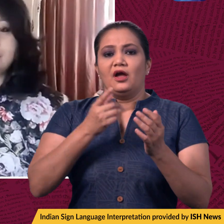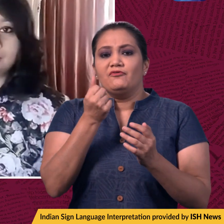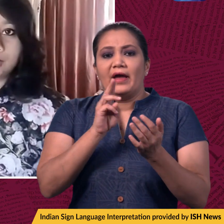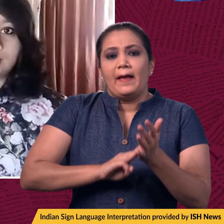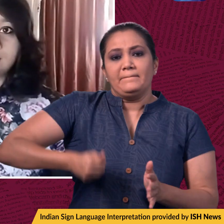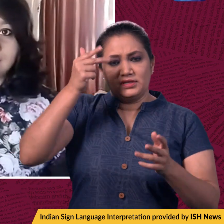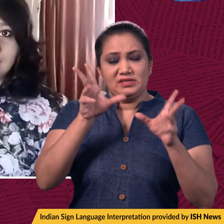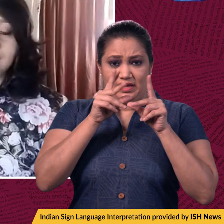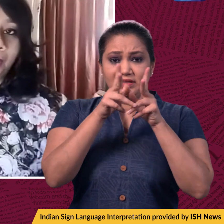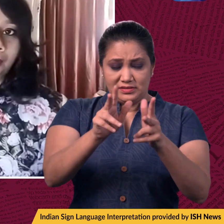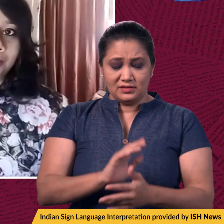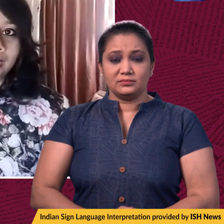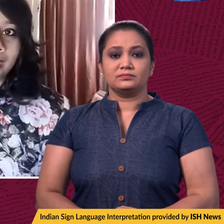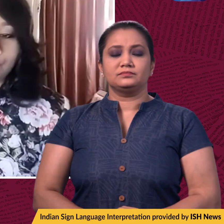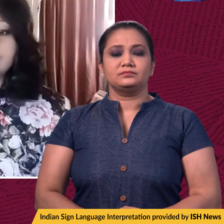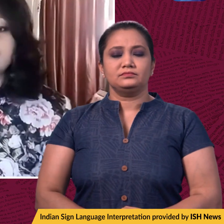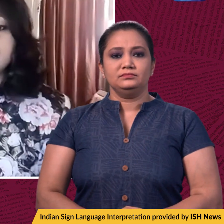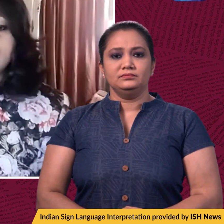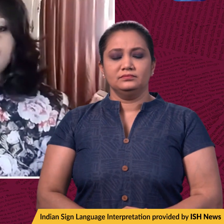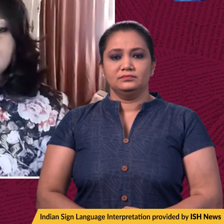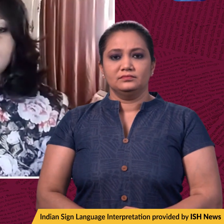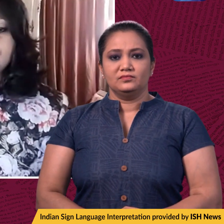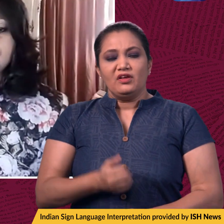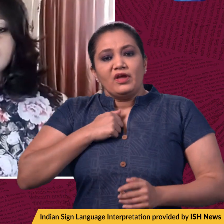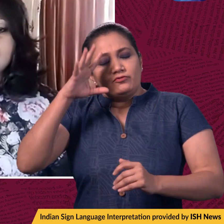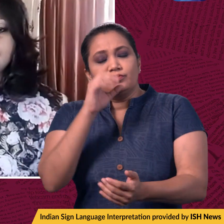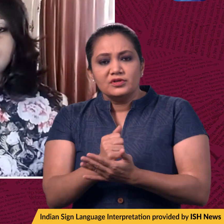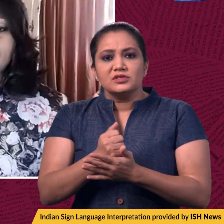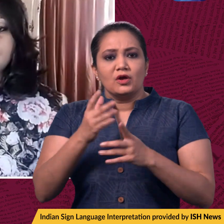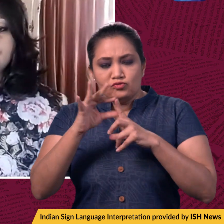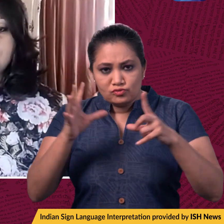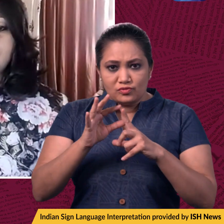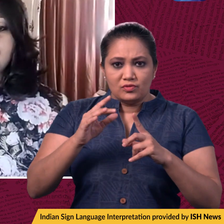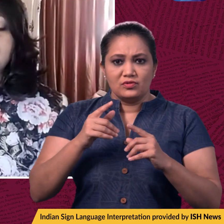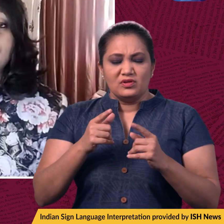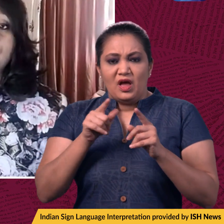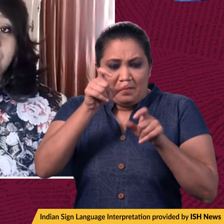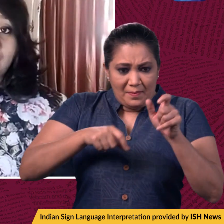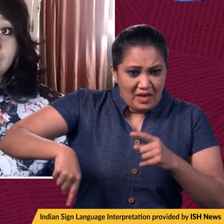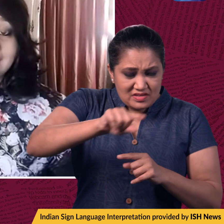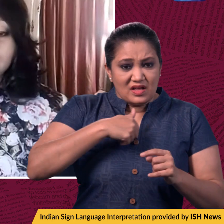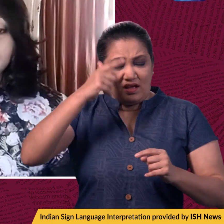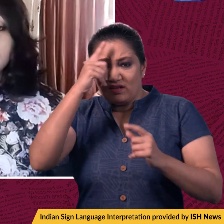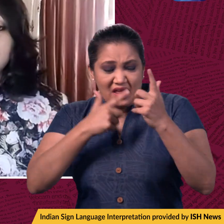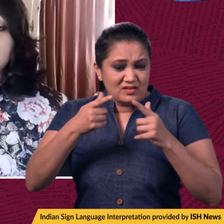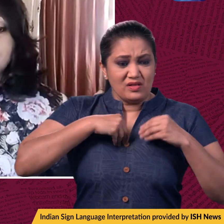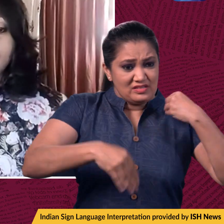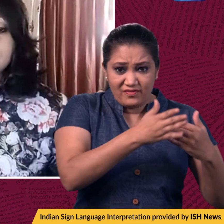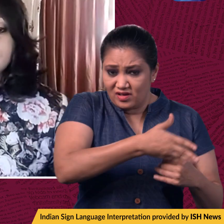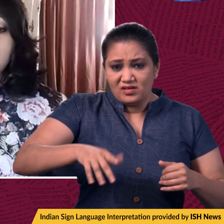minister again, said in the parliament and I quote, we have to decide if we are going to feed our people to pay our debt, but we cannot step